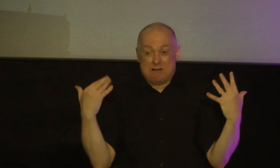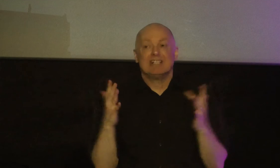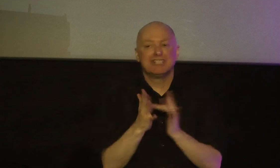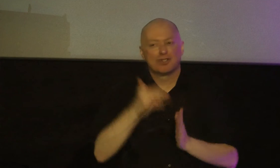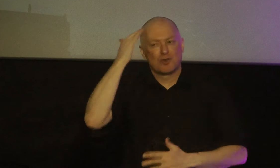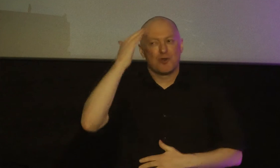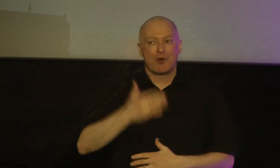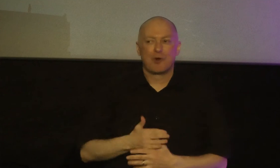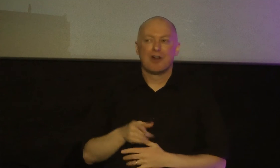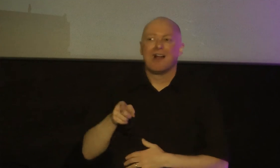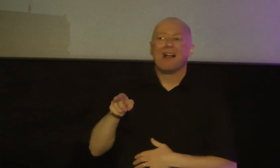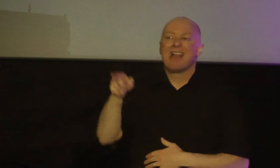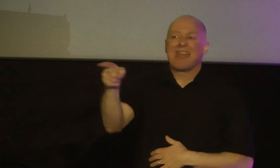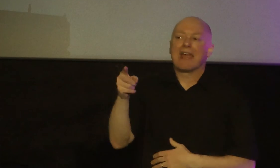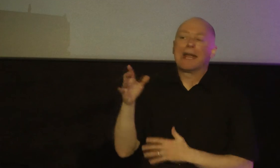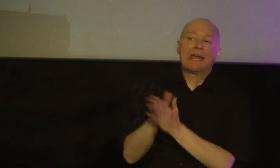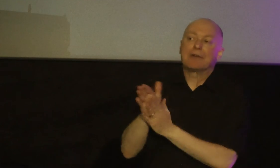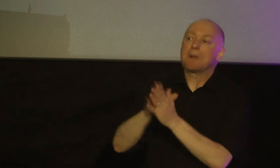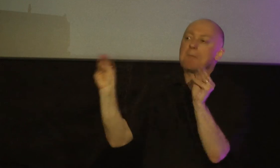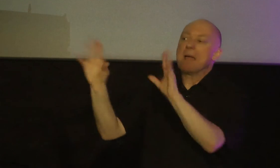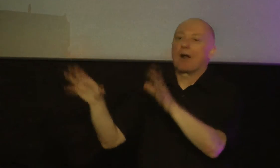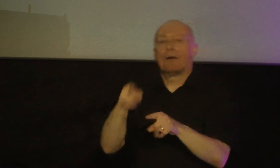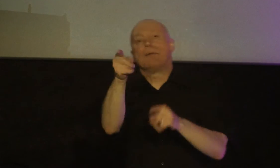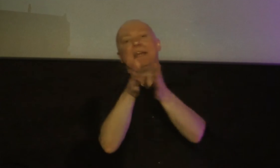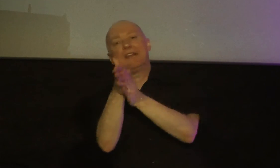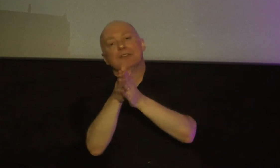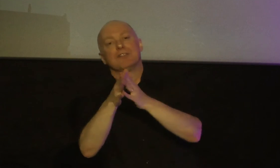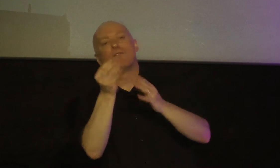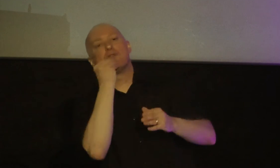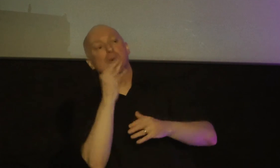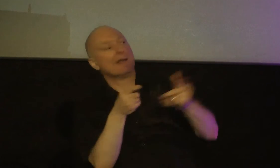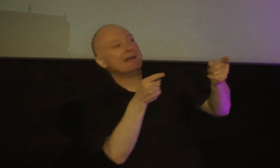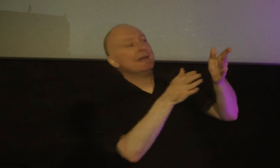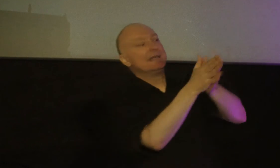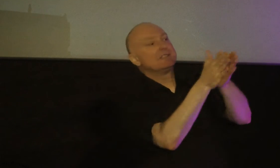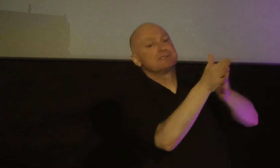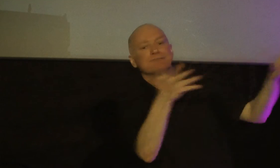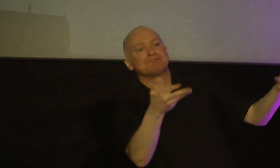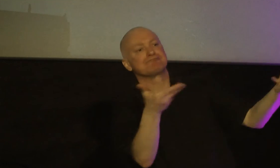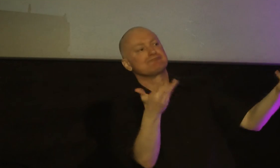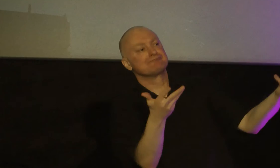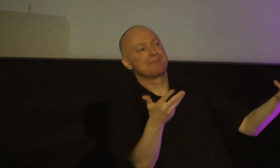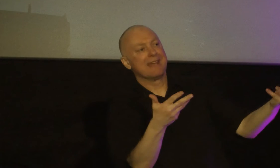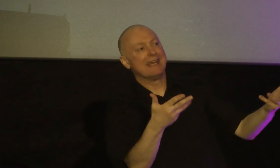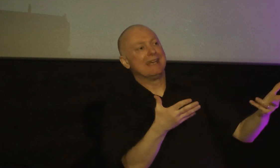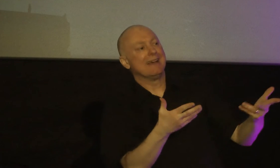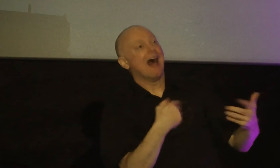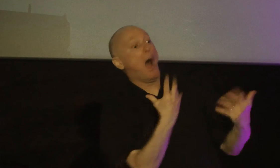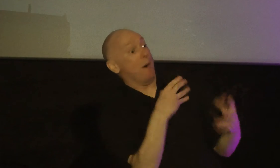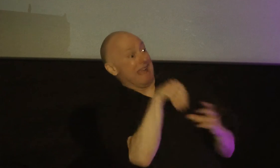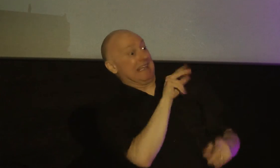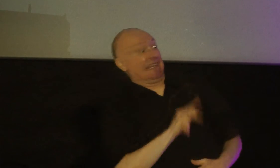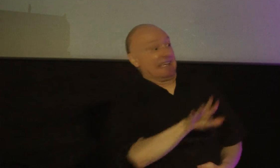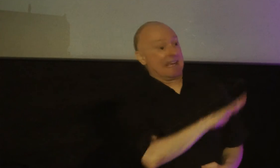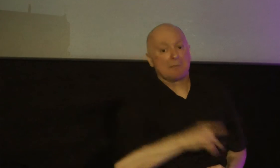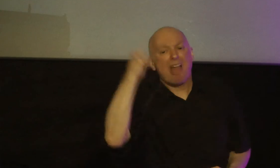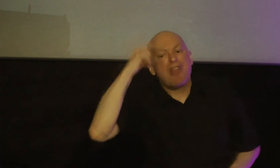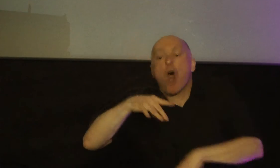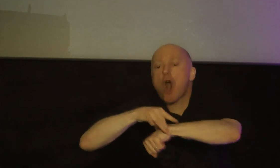of them wanted a miracle some of them wanted food some of them wanted different things some of them wanted a place in his kingdom they thought it was an earthly kingdom jesus